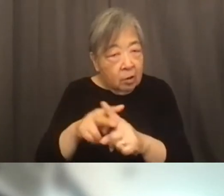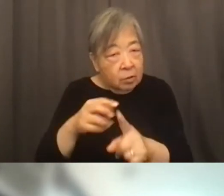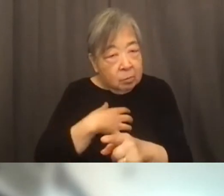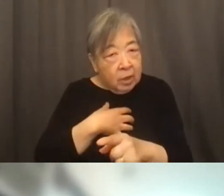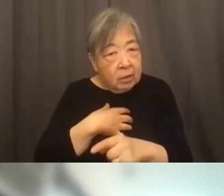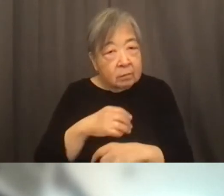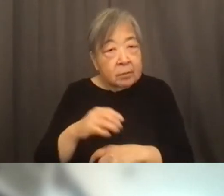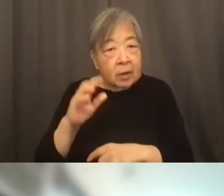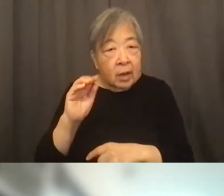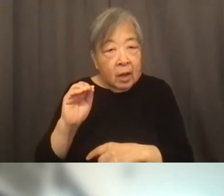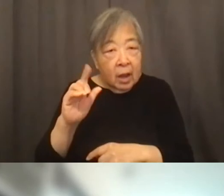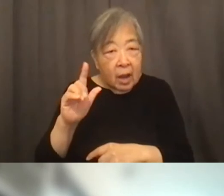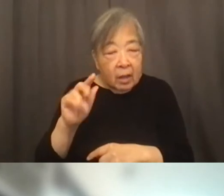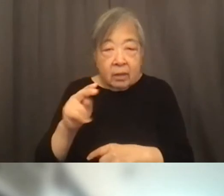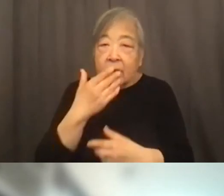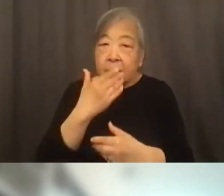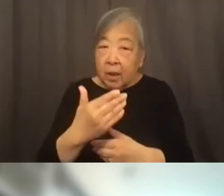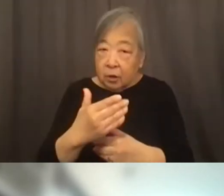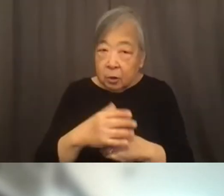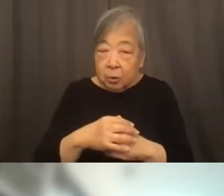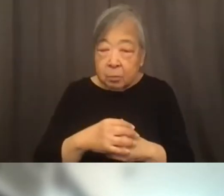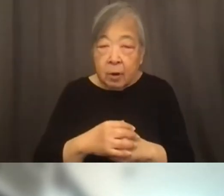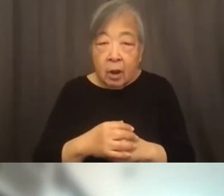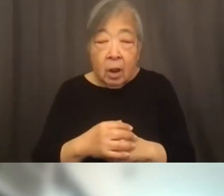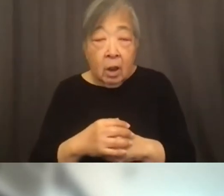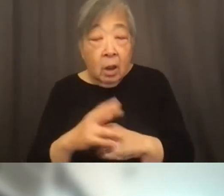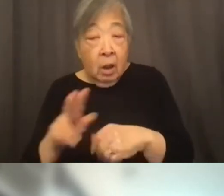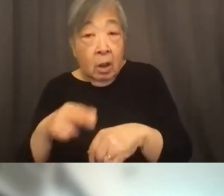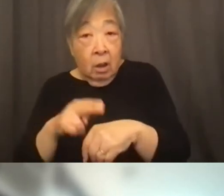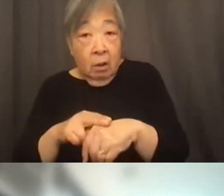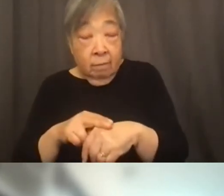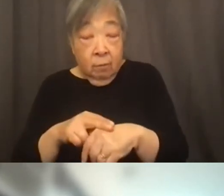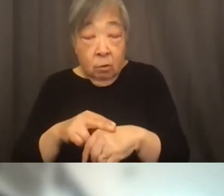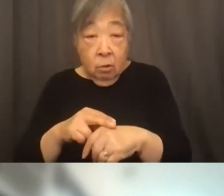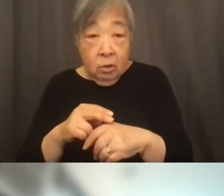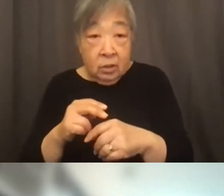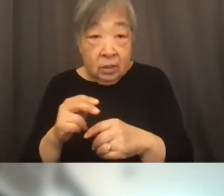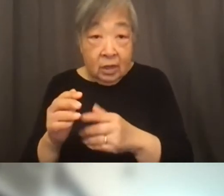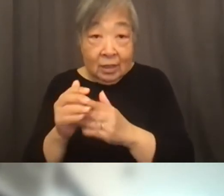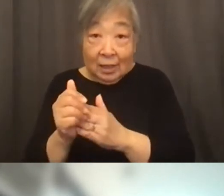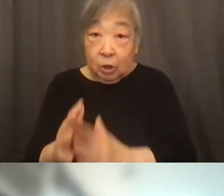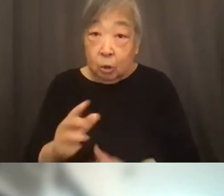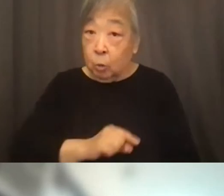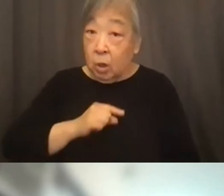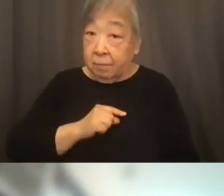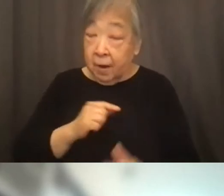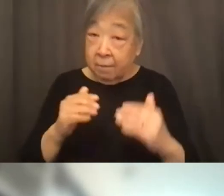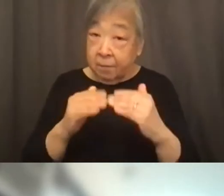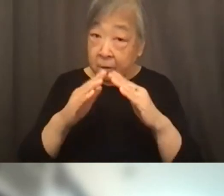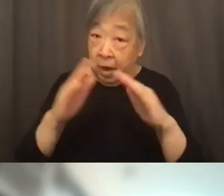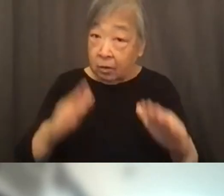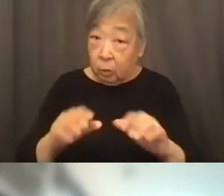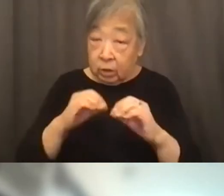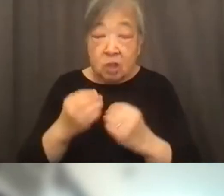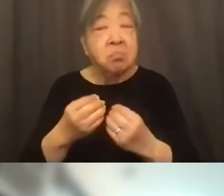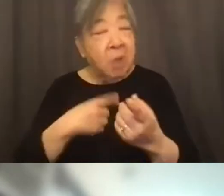great thank you so much yeah yeah of course as the leader of a qualified fair housing organization I would concur with that we